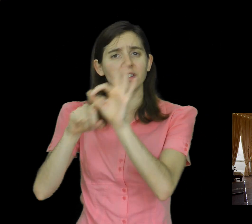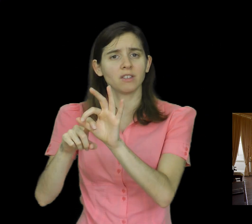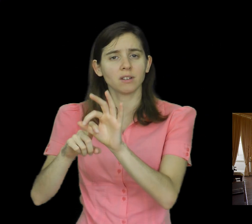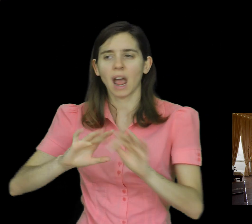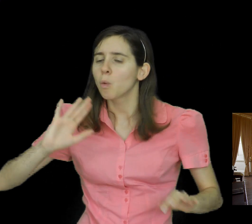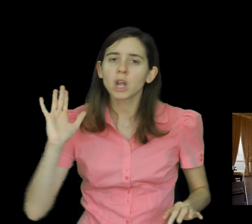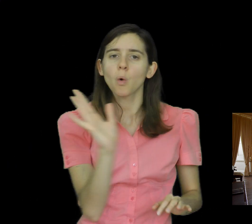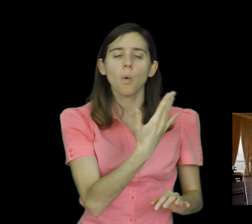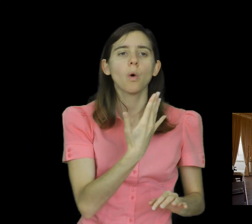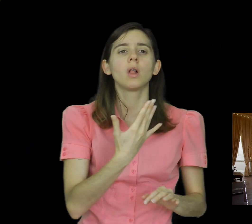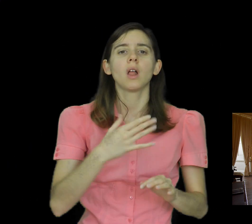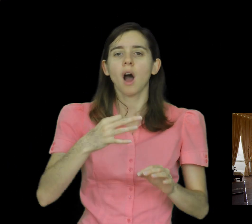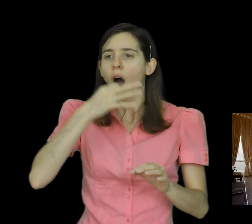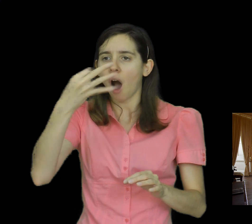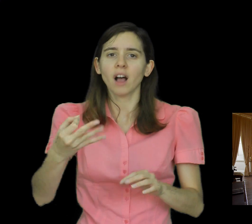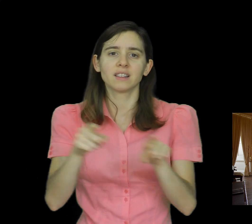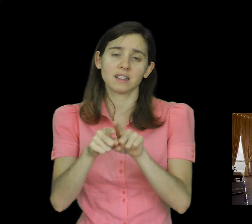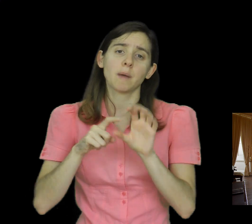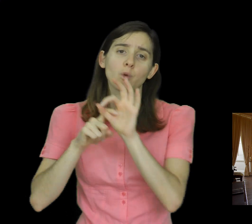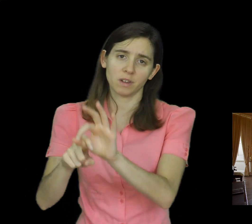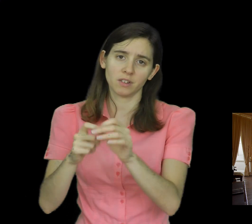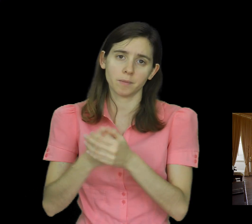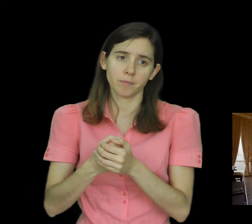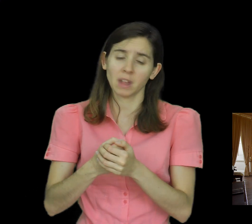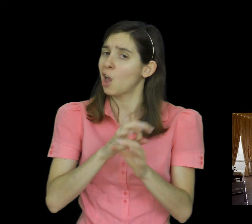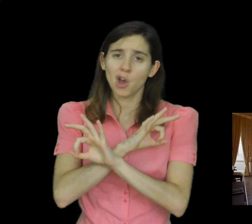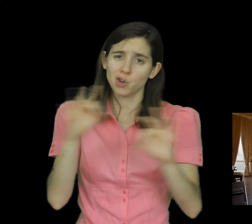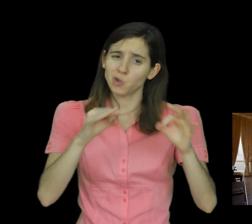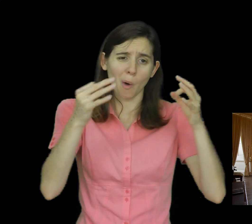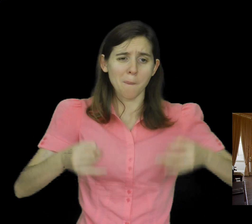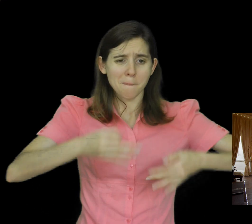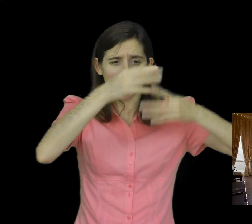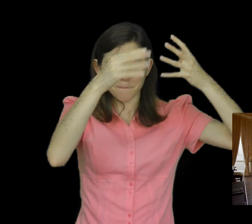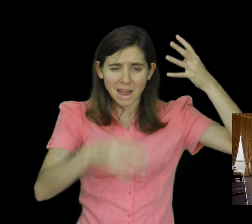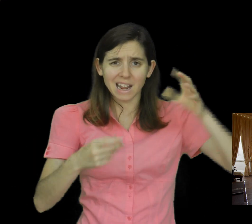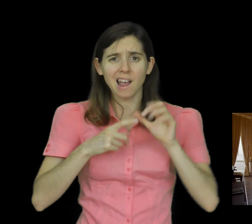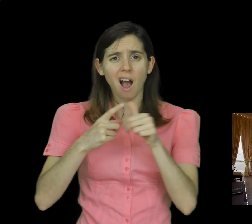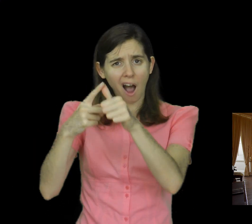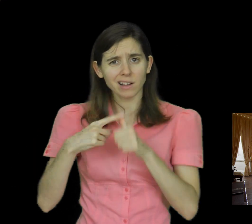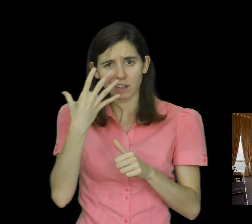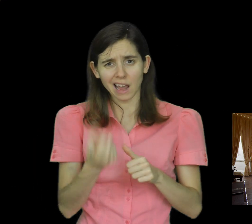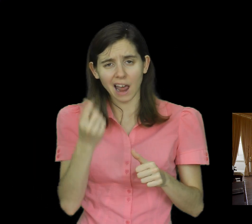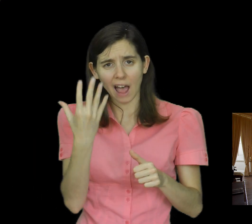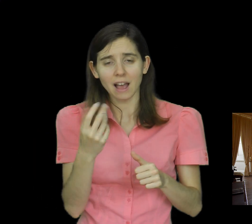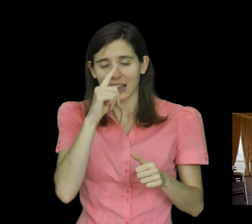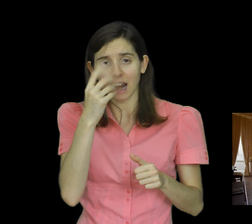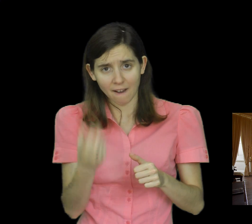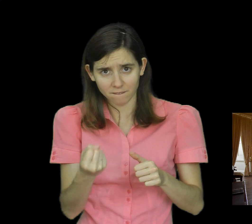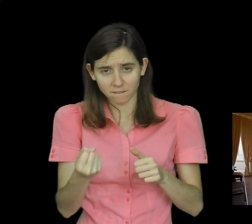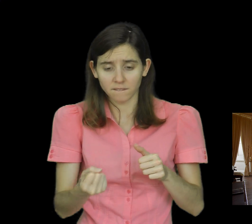it sooner or later. Not many possible answers are available. Think about it. Either God is willing to prevent